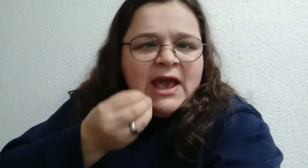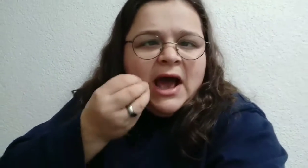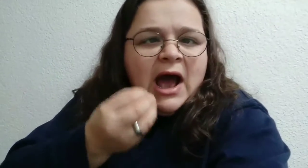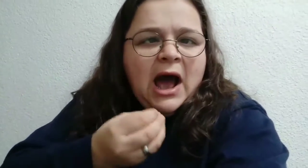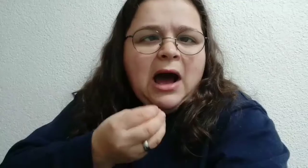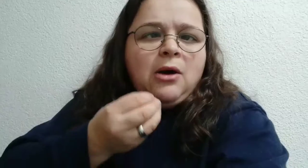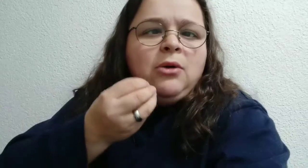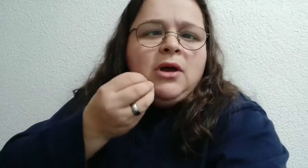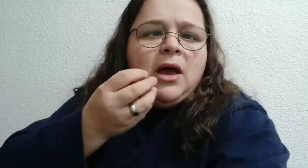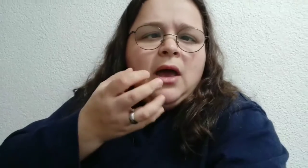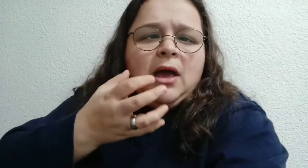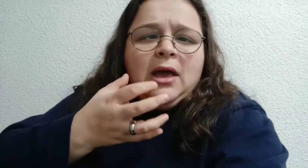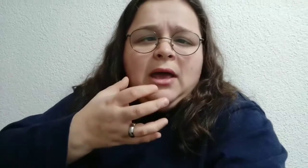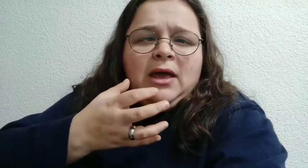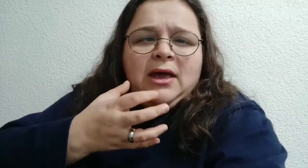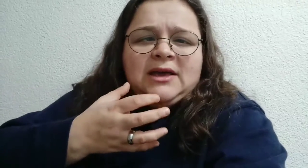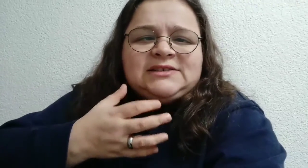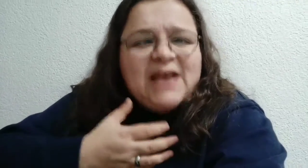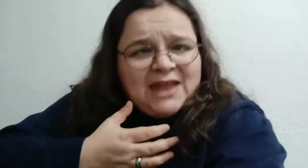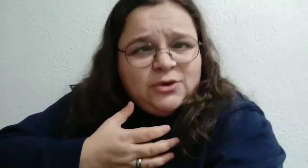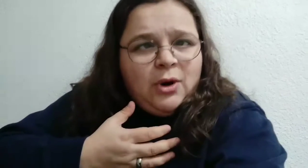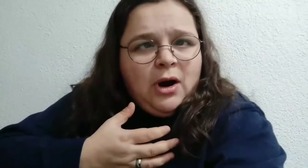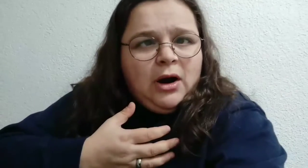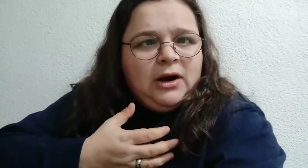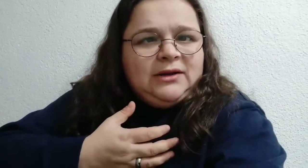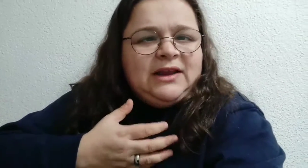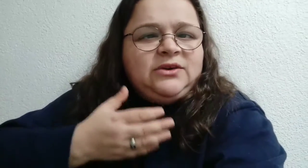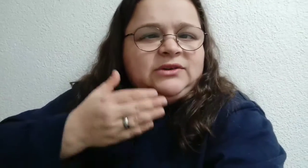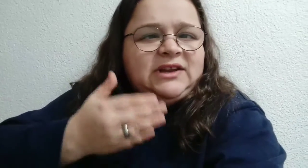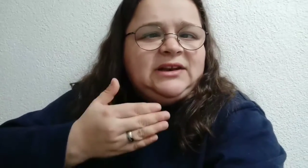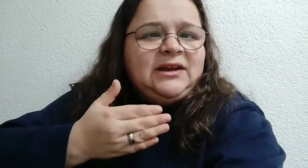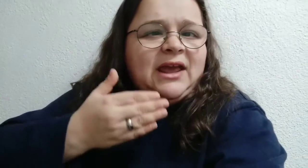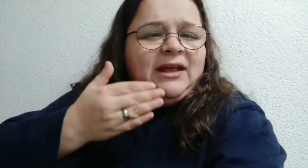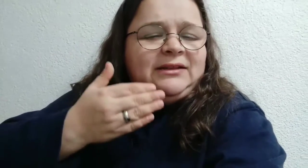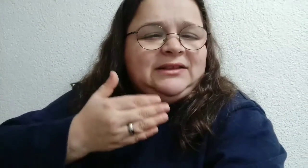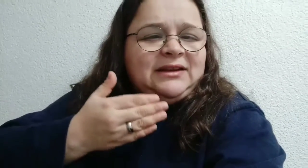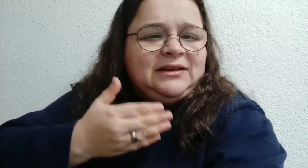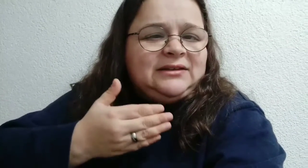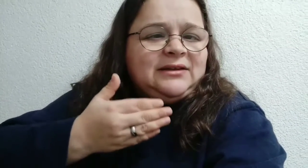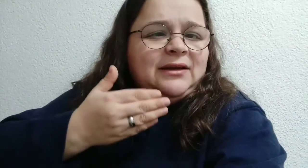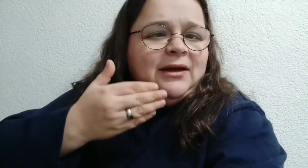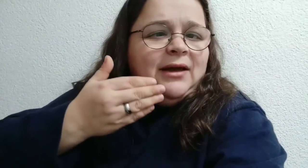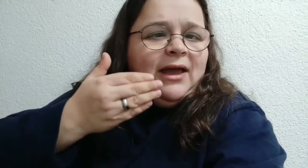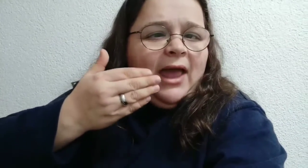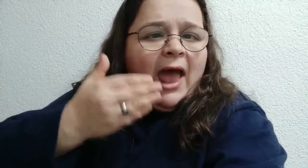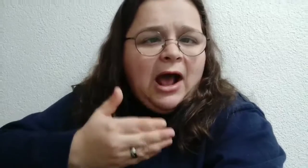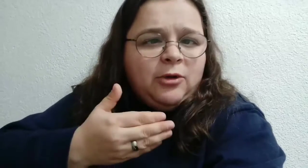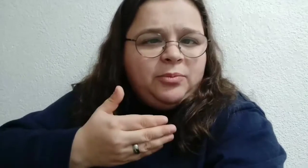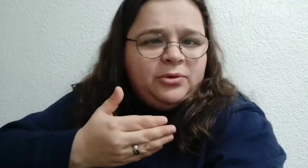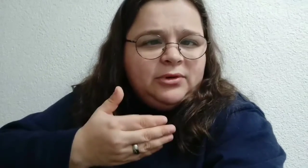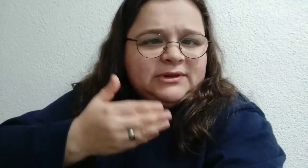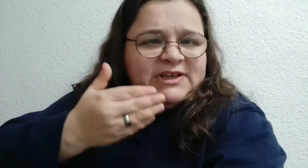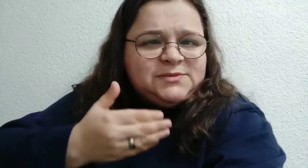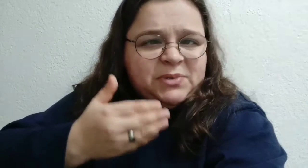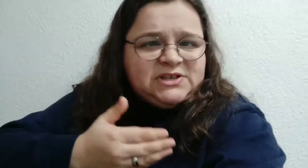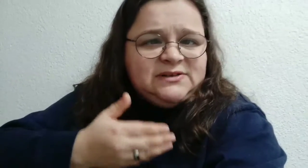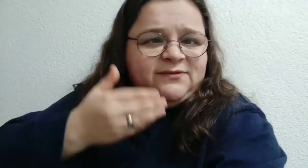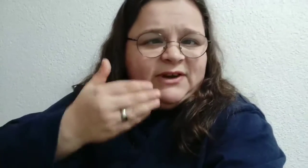how sad you are that you didn't help this person